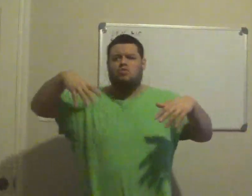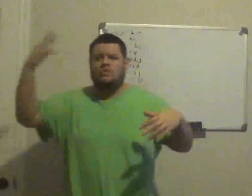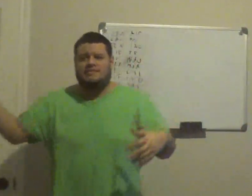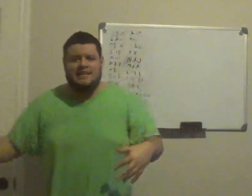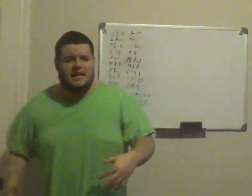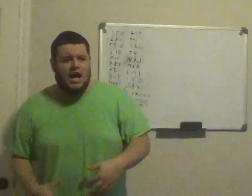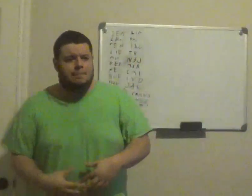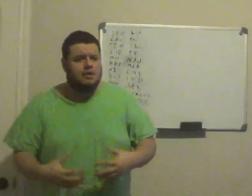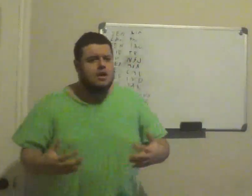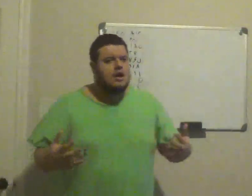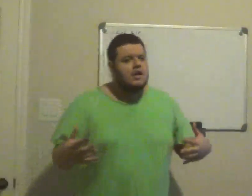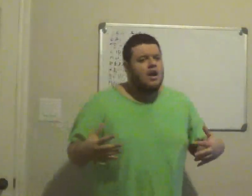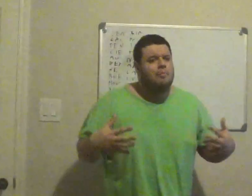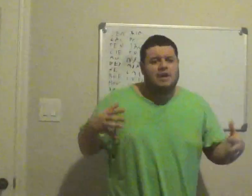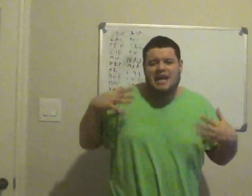almost won the Stanley Cup, you know, but,